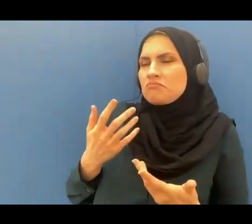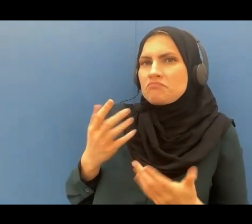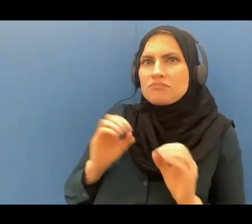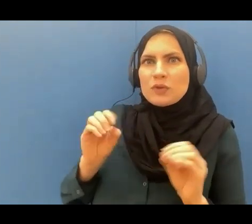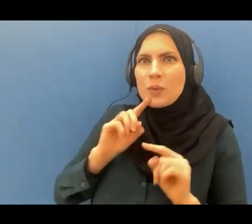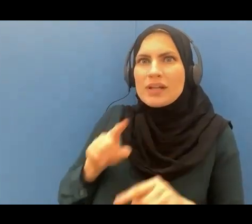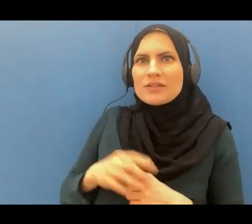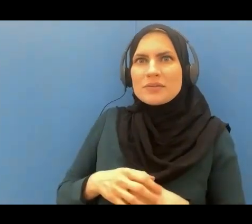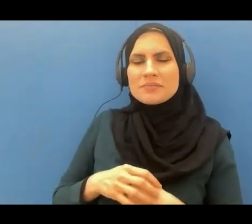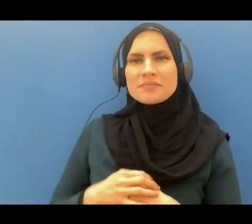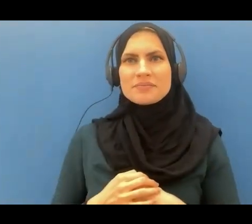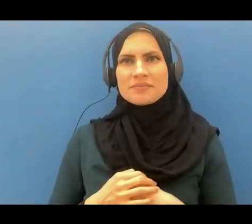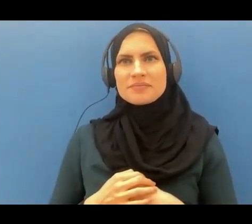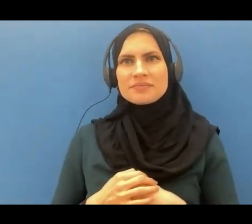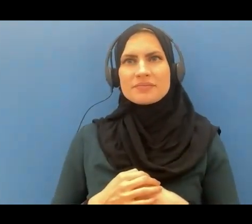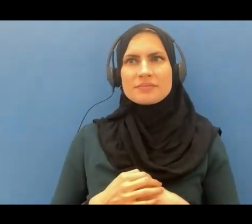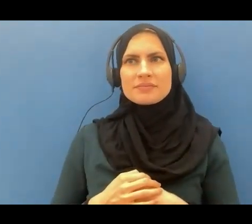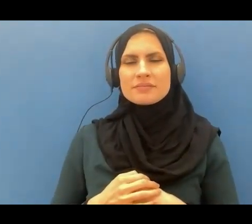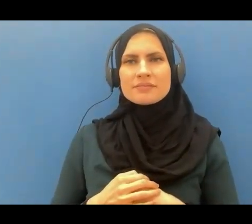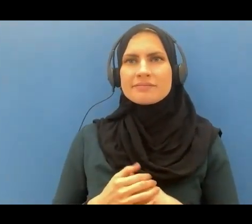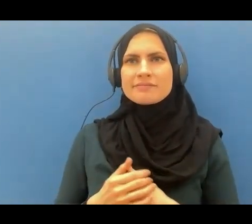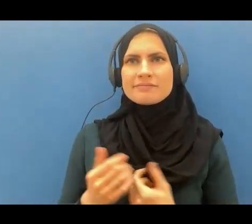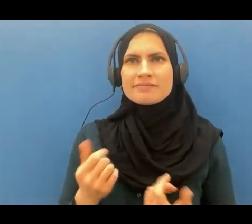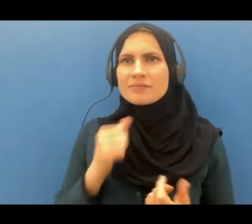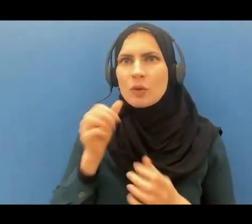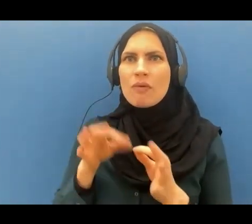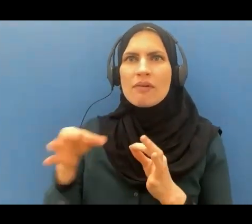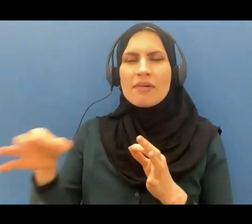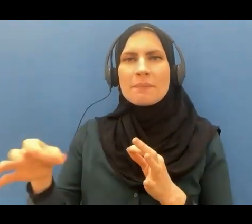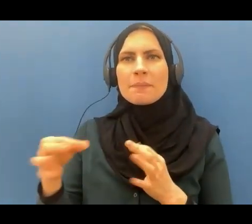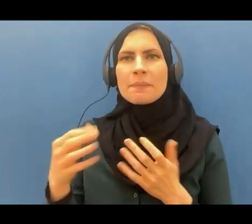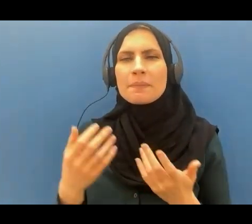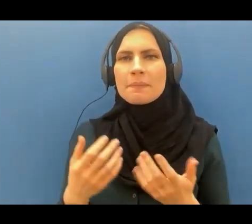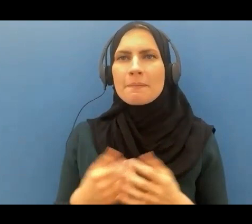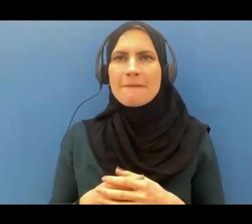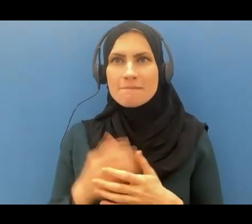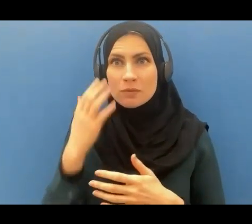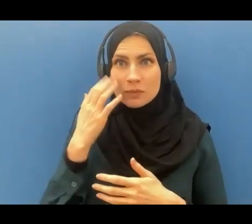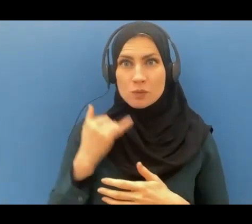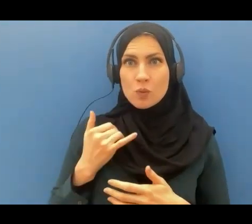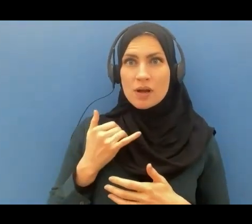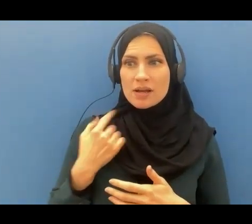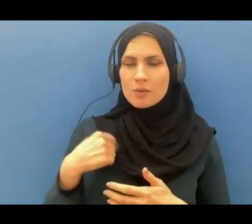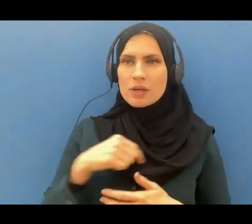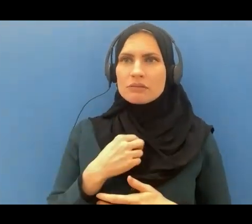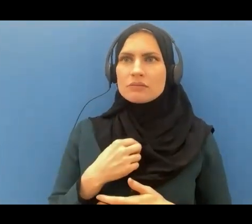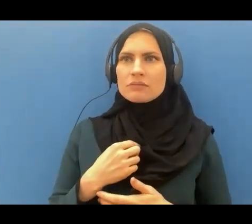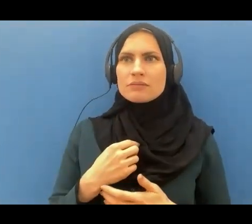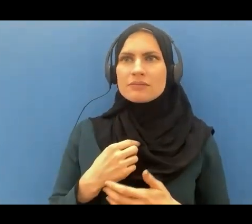why should we corner ourselves in a place and a time that we have no recourse